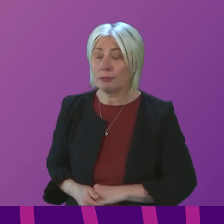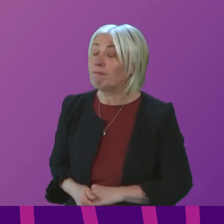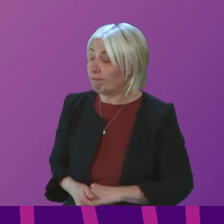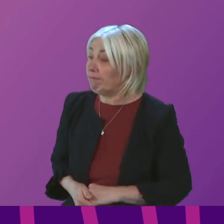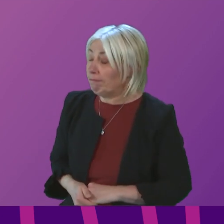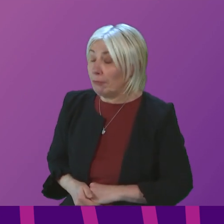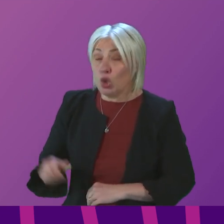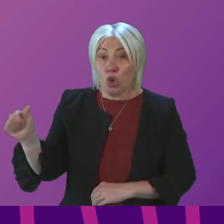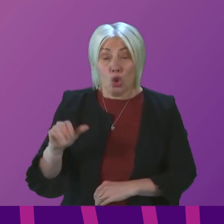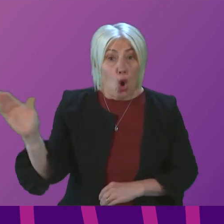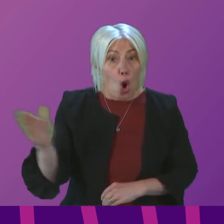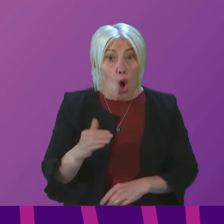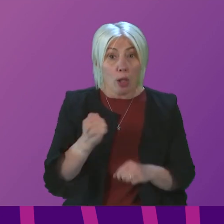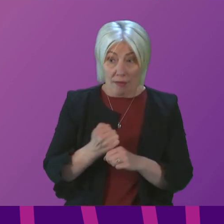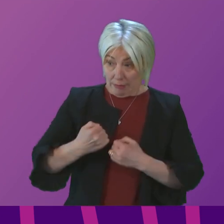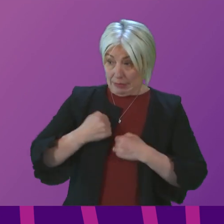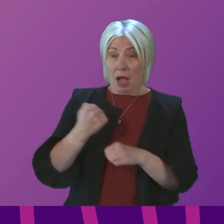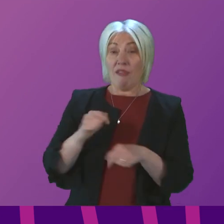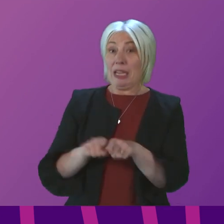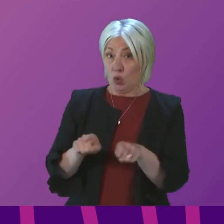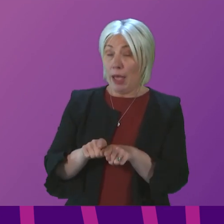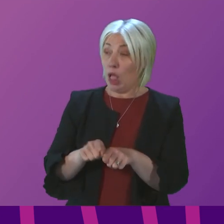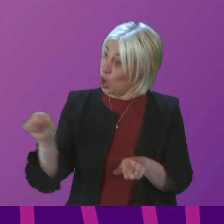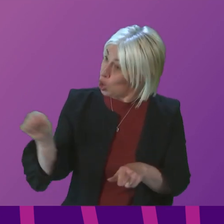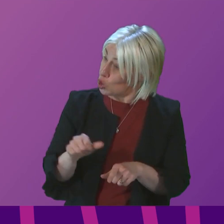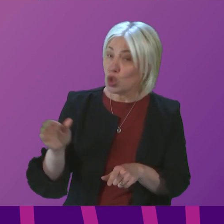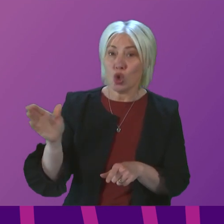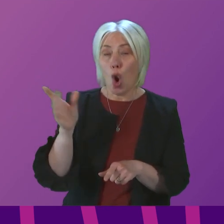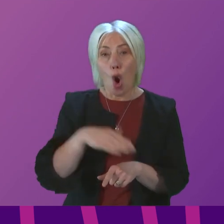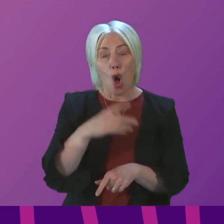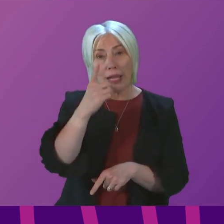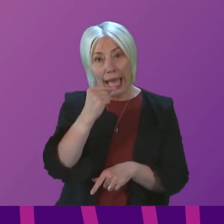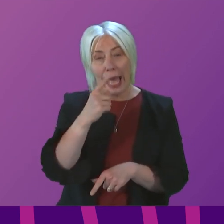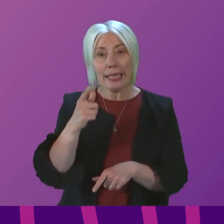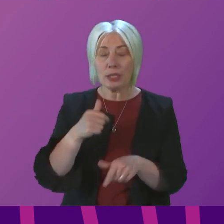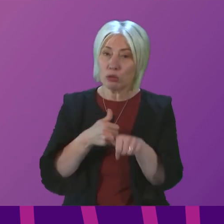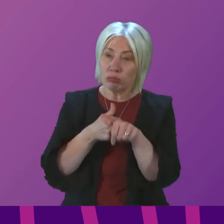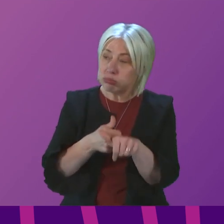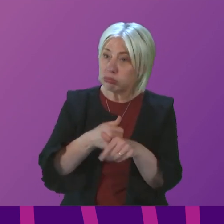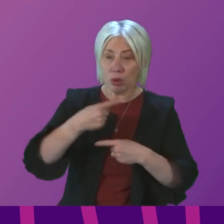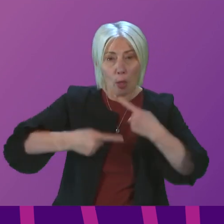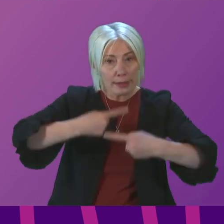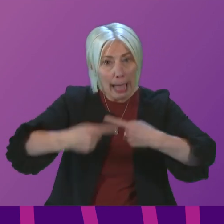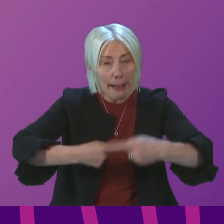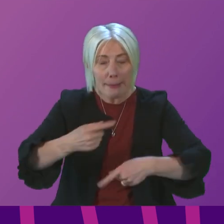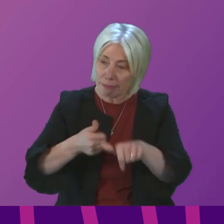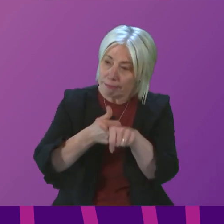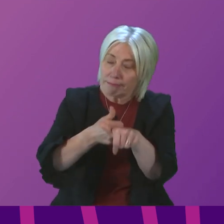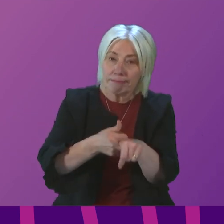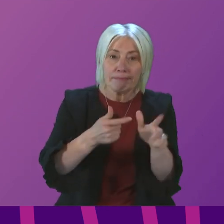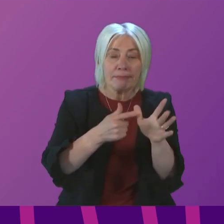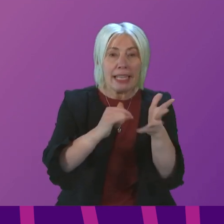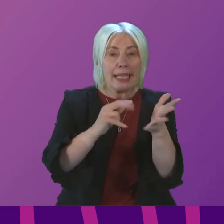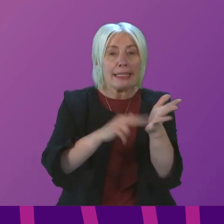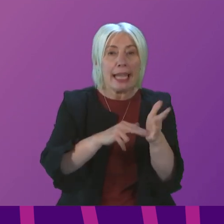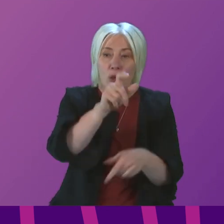all Governments, including my Government, should do as much as we can and indeed should do more all the time to help ASN